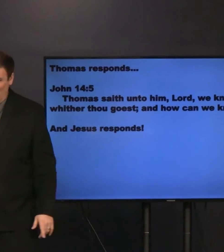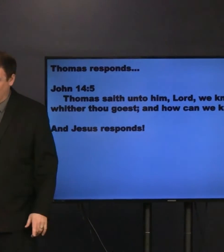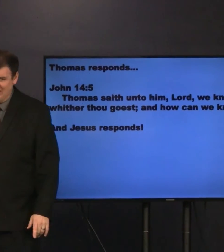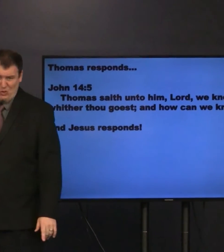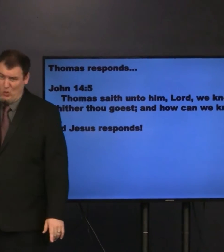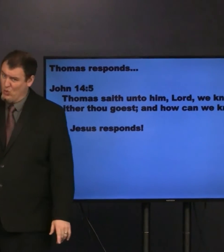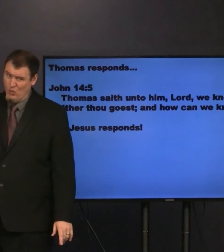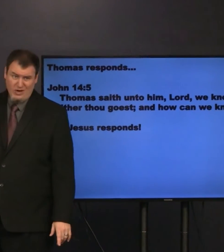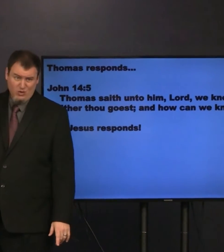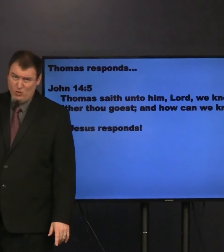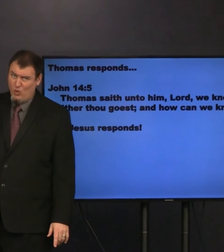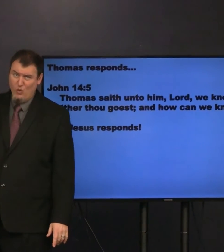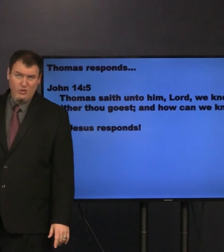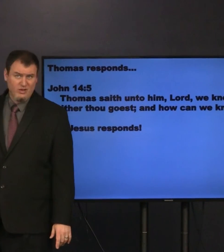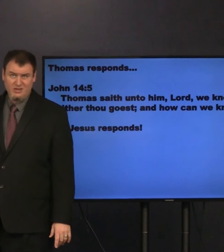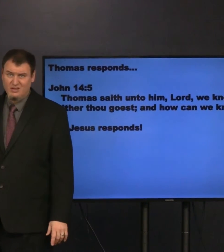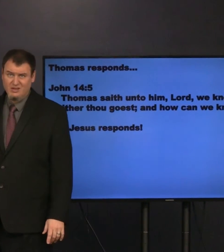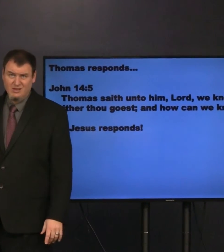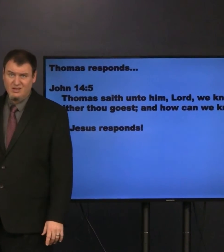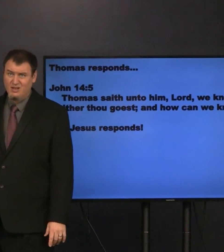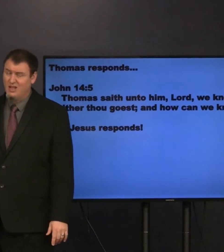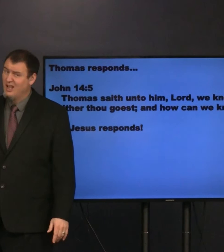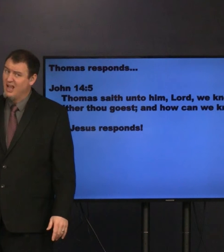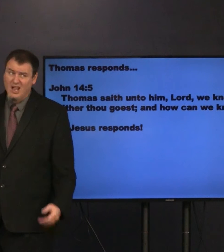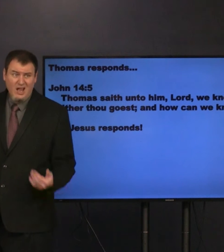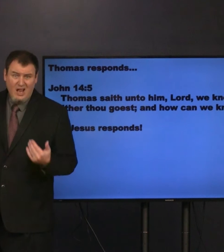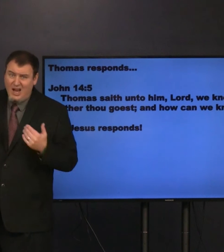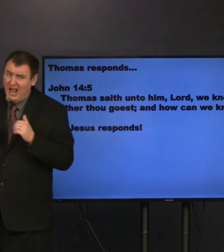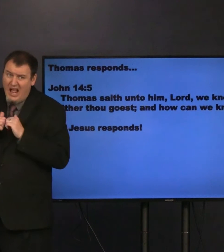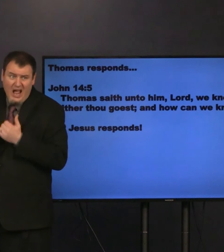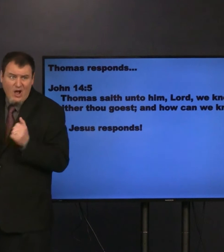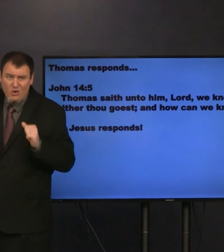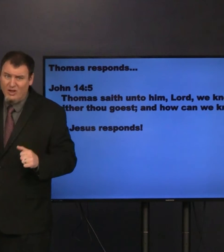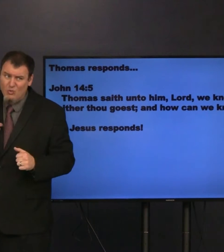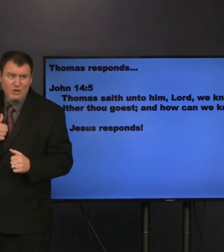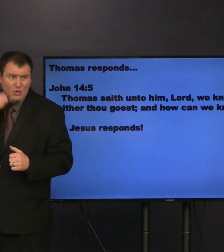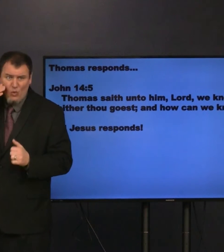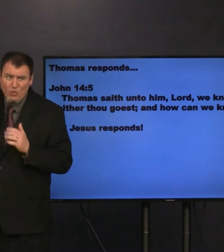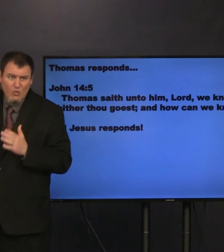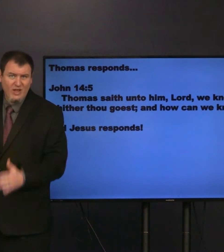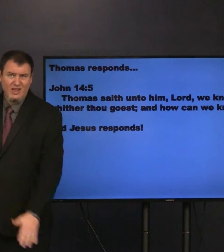Lord, we know not where thou doubt will. And how can we know the way?